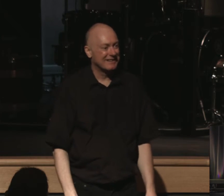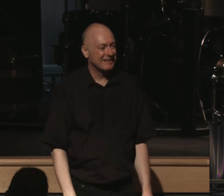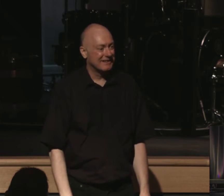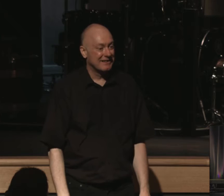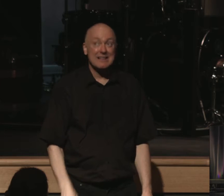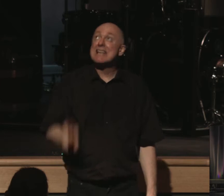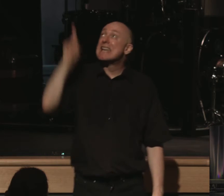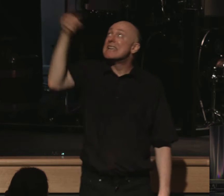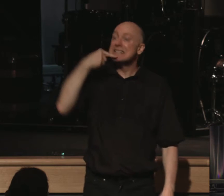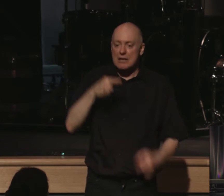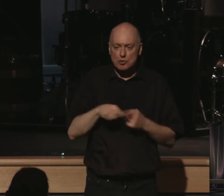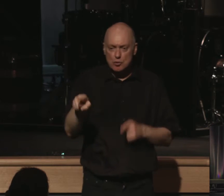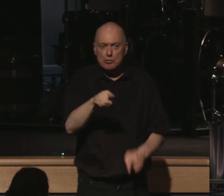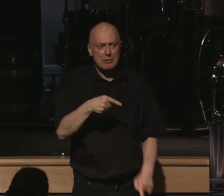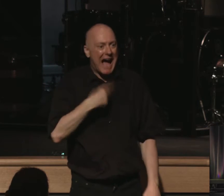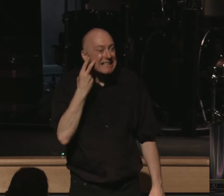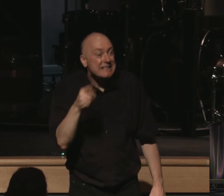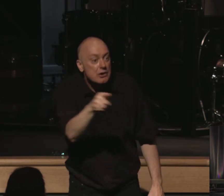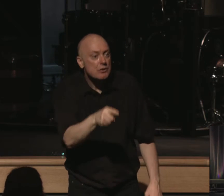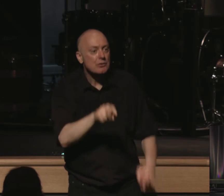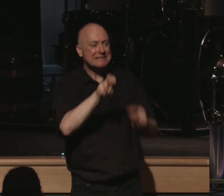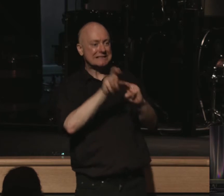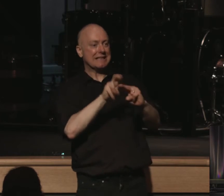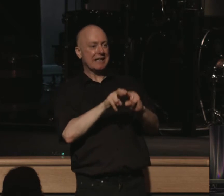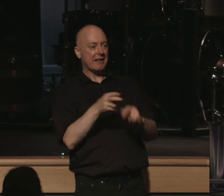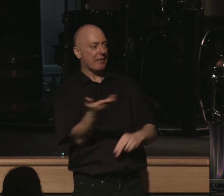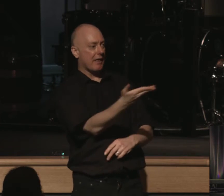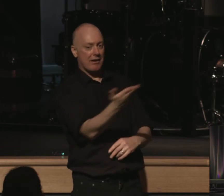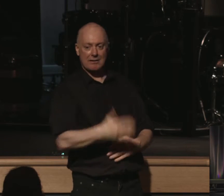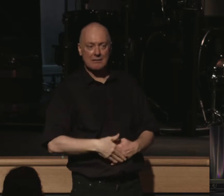He says to you, I see you sitting there today, my daughter.